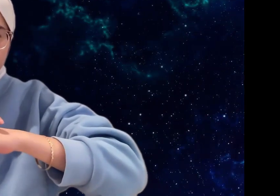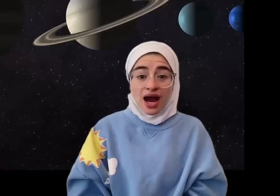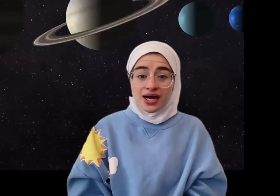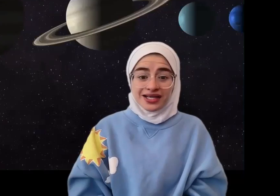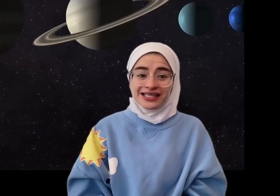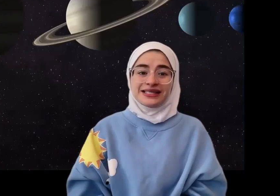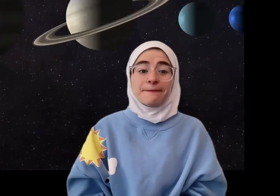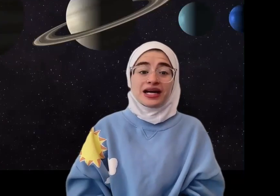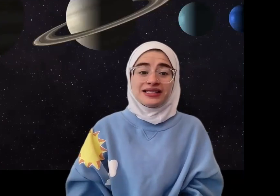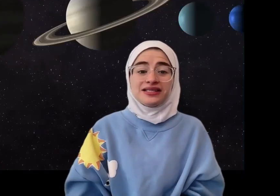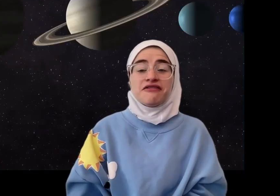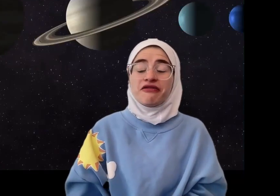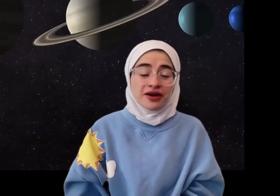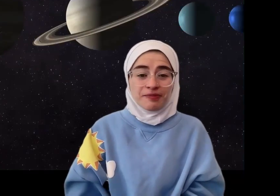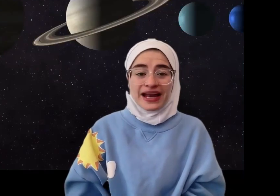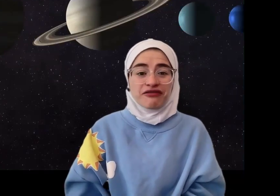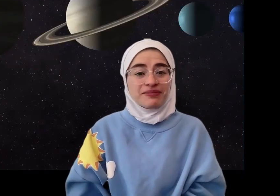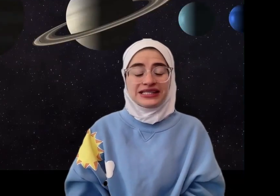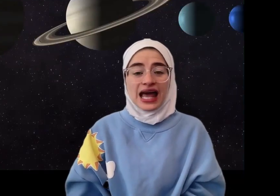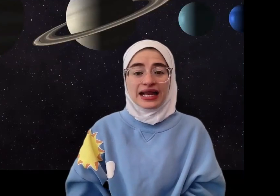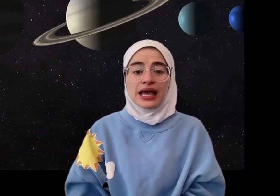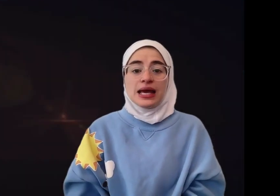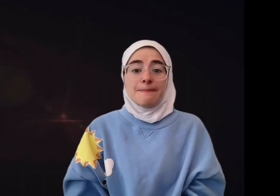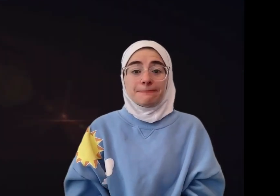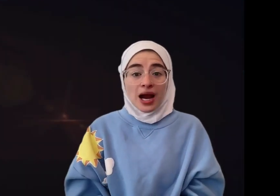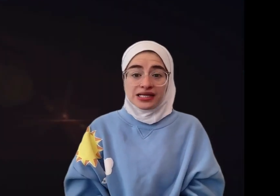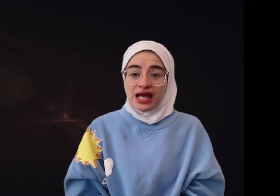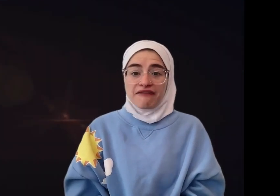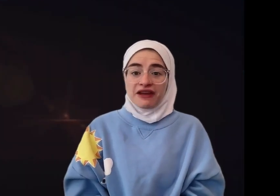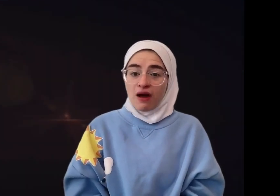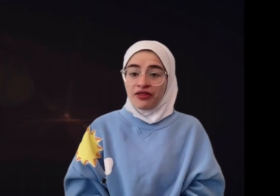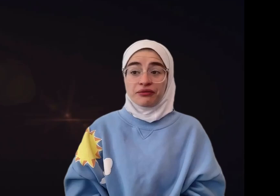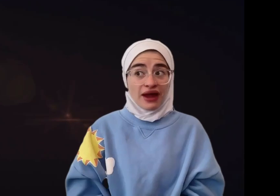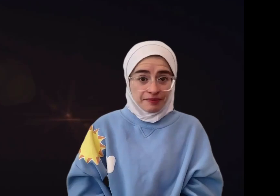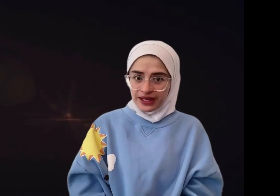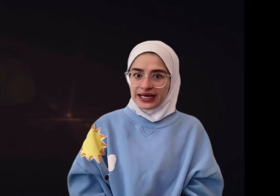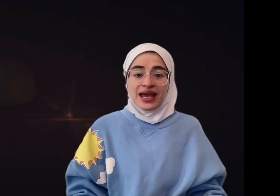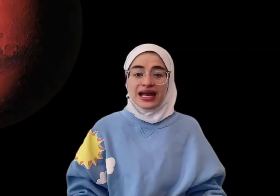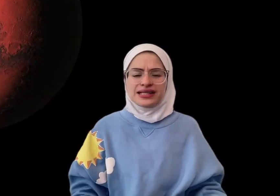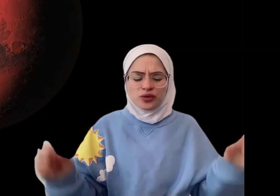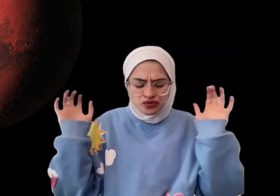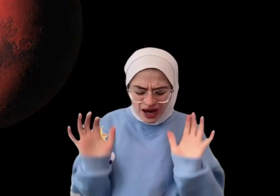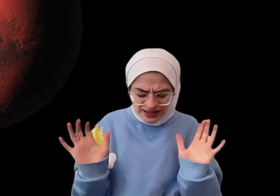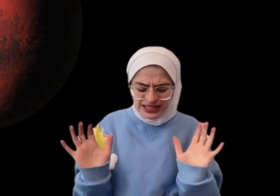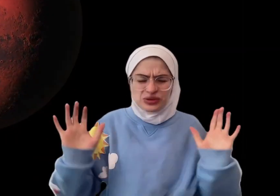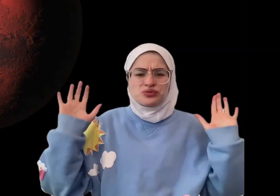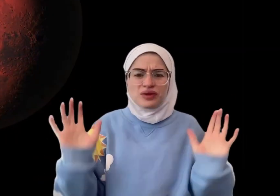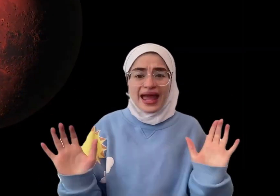Mars. Mars is the fourth planet from the sun. Mars, often called the red planet. It has a rusty red